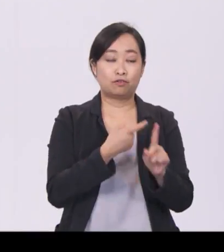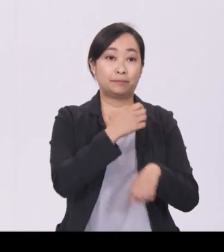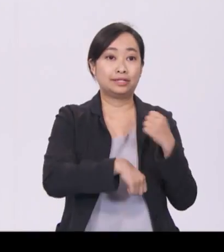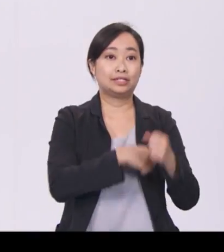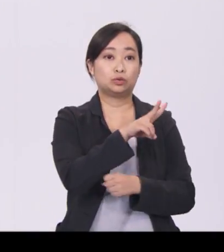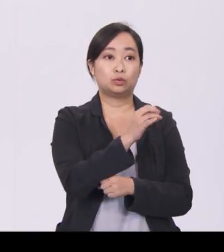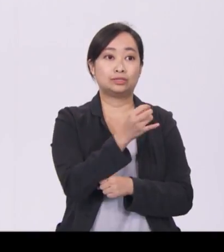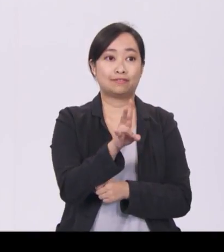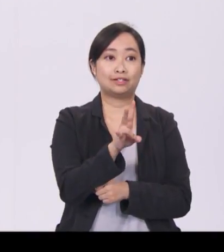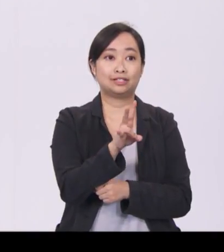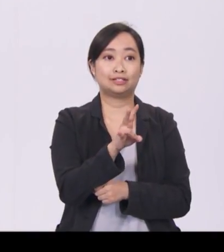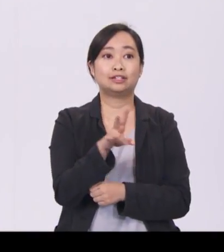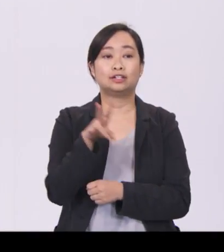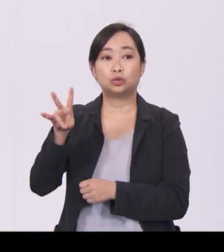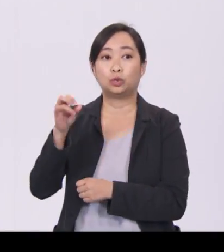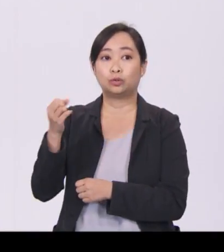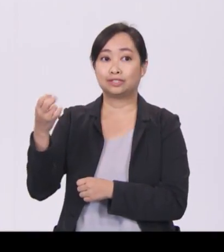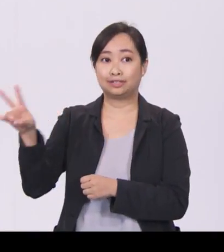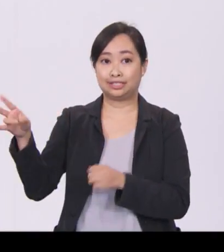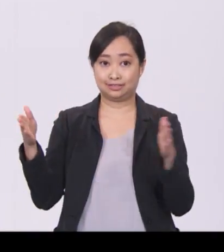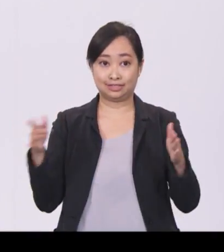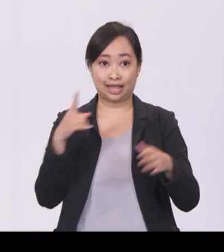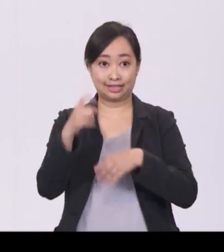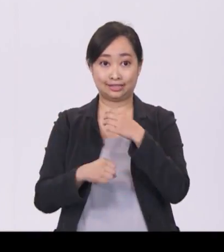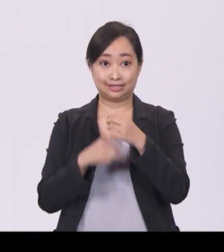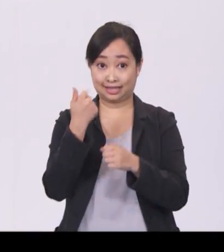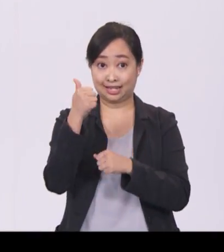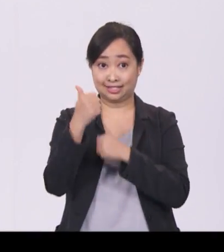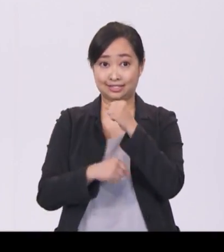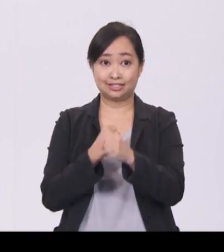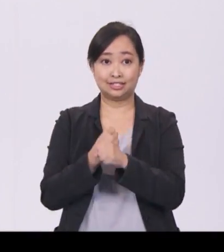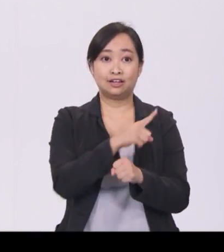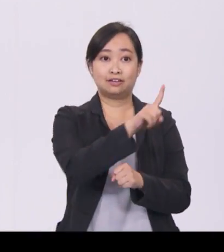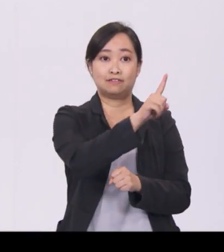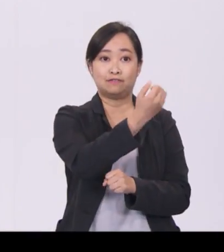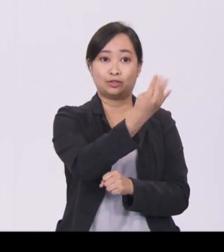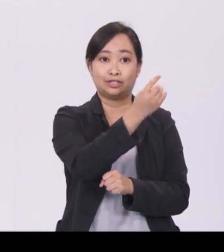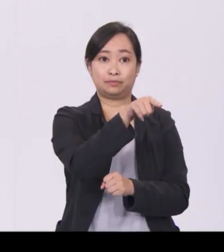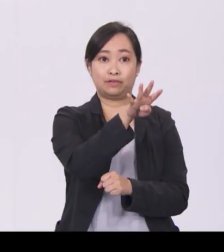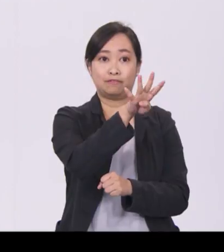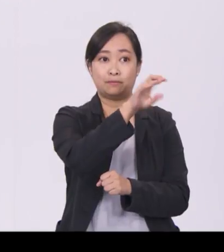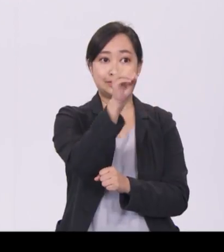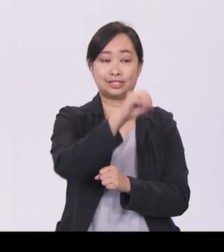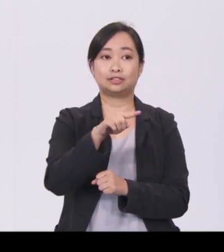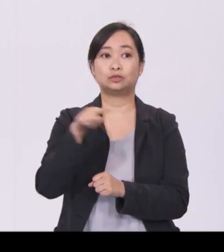We will continue to encourage age-friendly workplaces and review how we can better support our older workers.